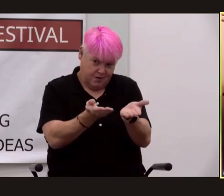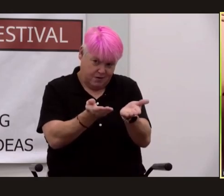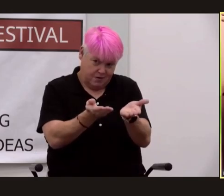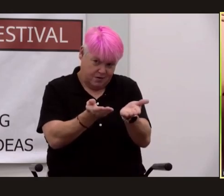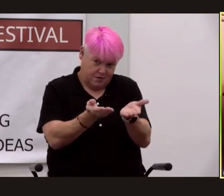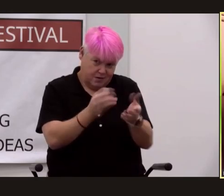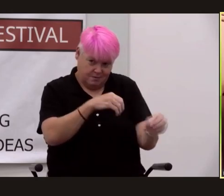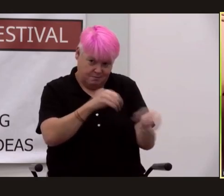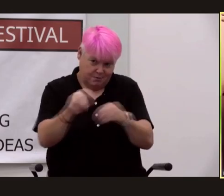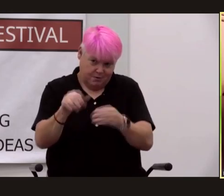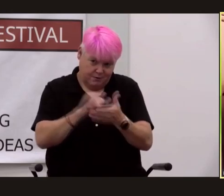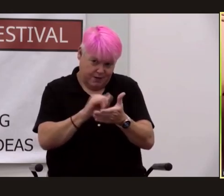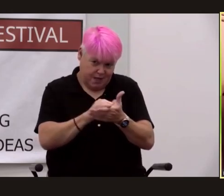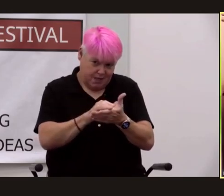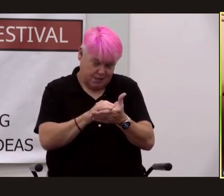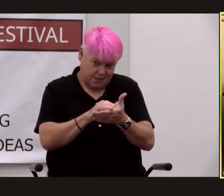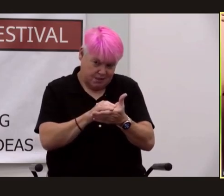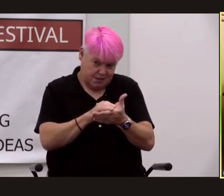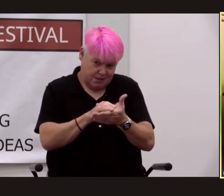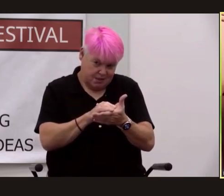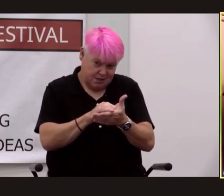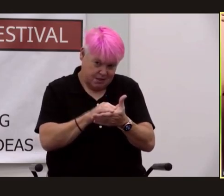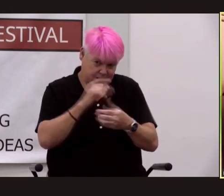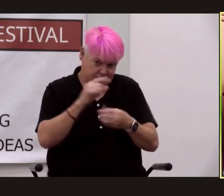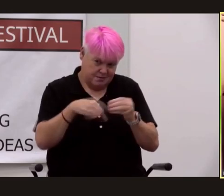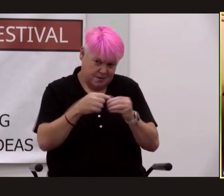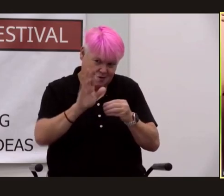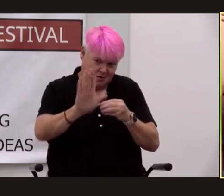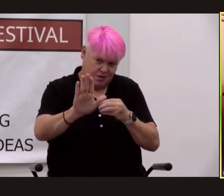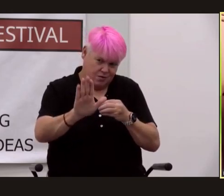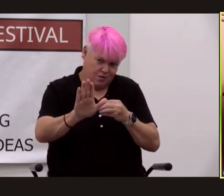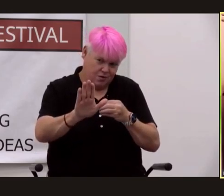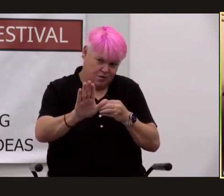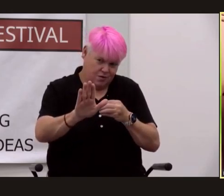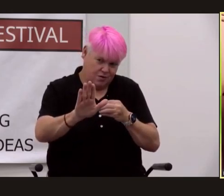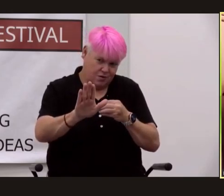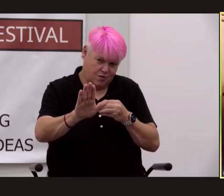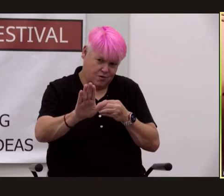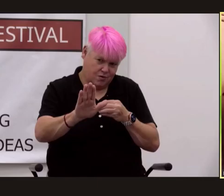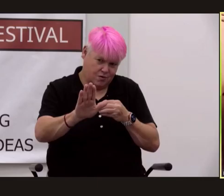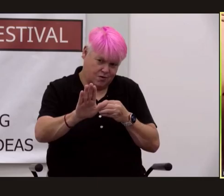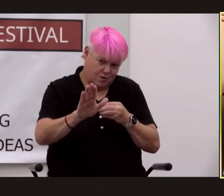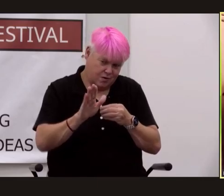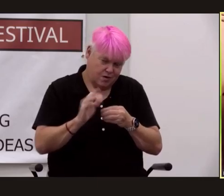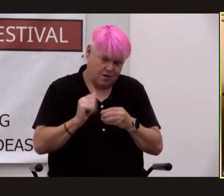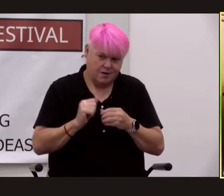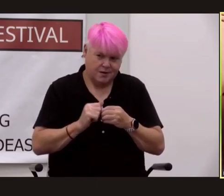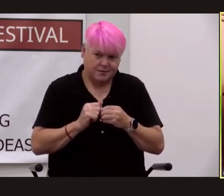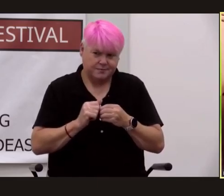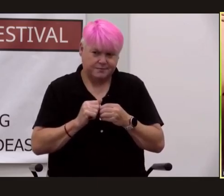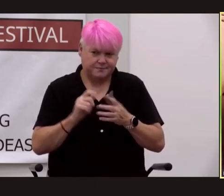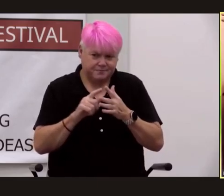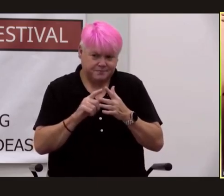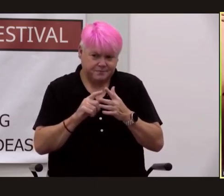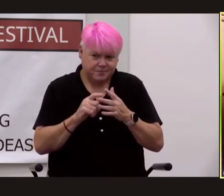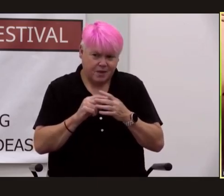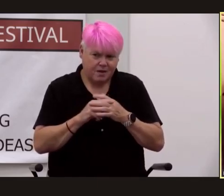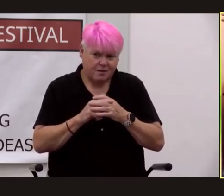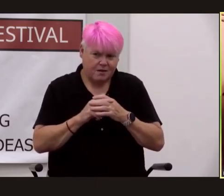both have news it's about your the younger man aborted that run and started again it